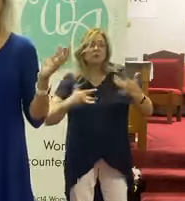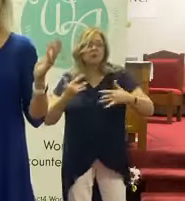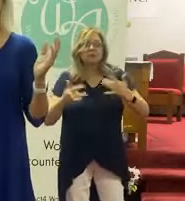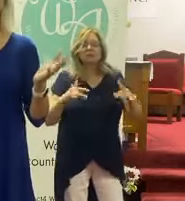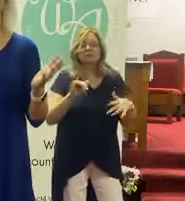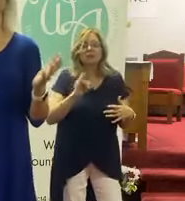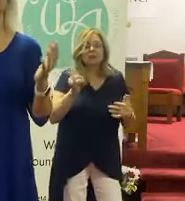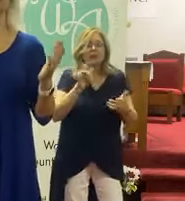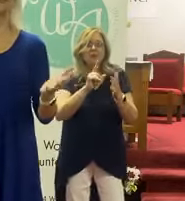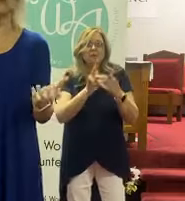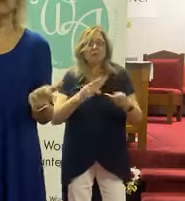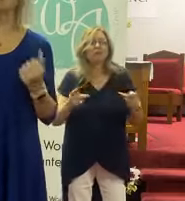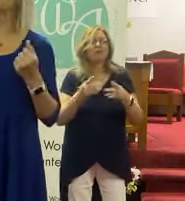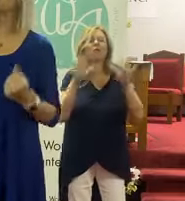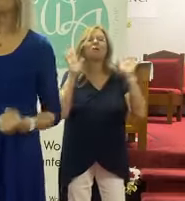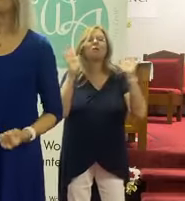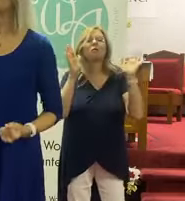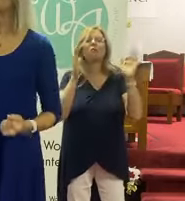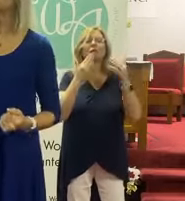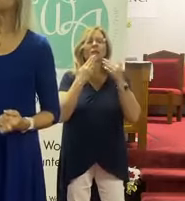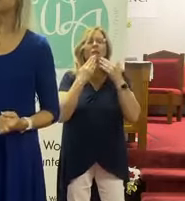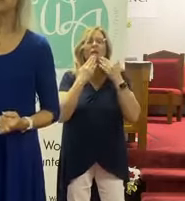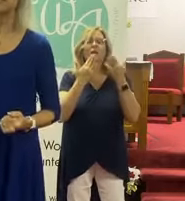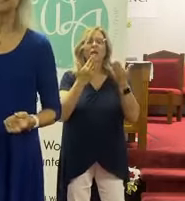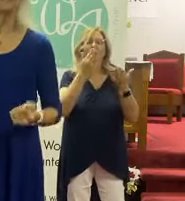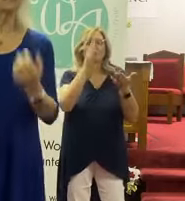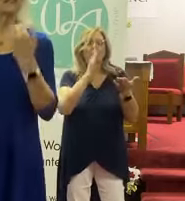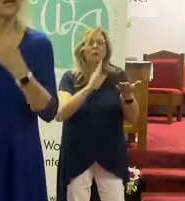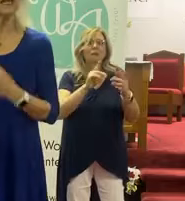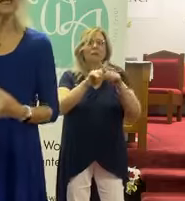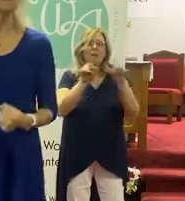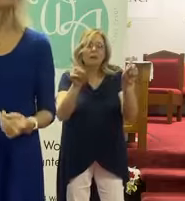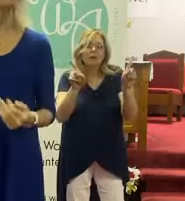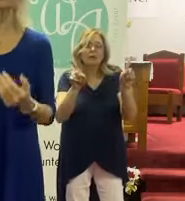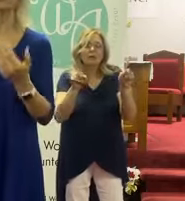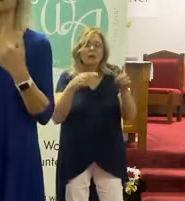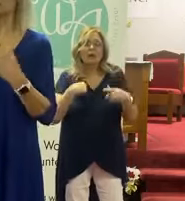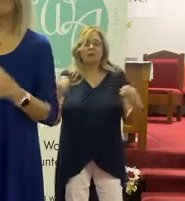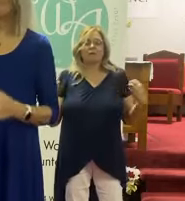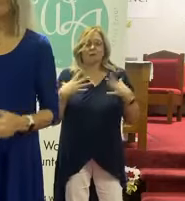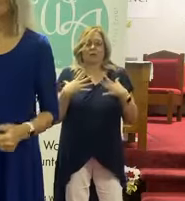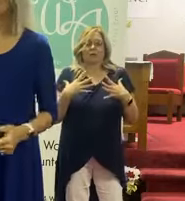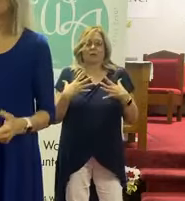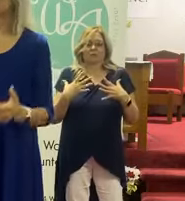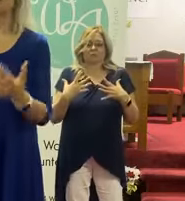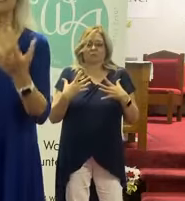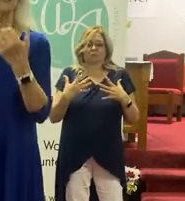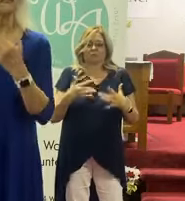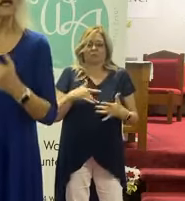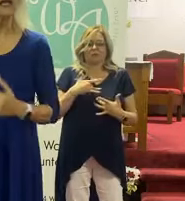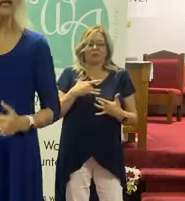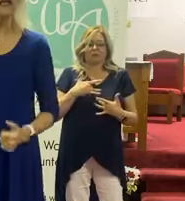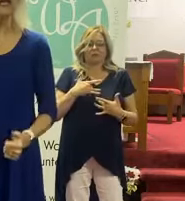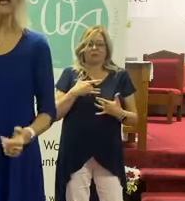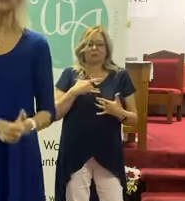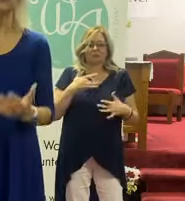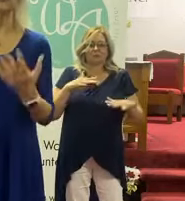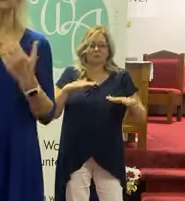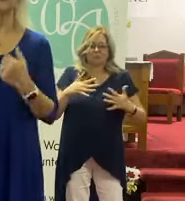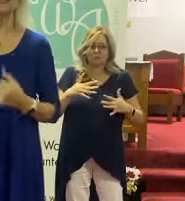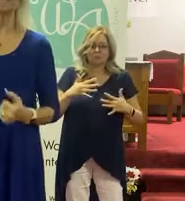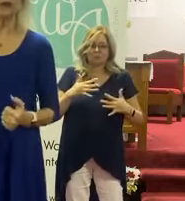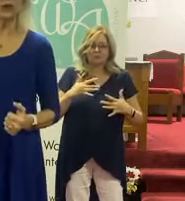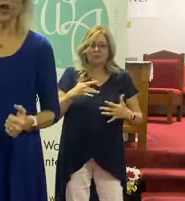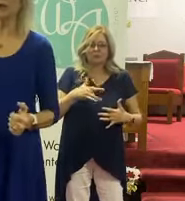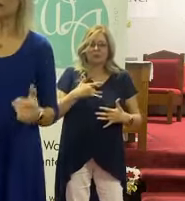like in that place where, wow, God came through. But instead, I let fear begin. And that anxiety. And,